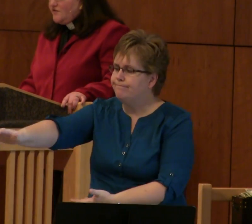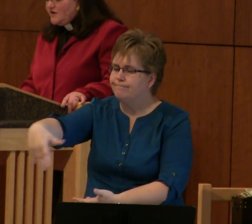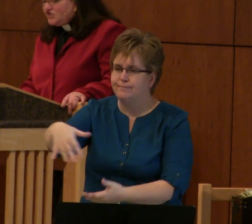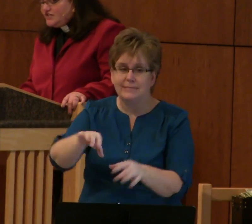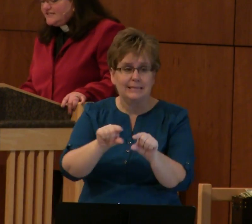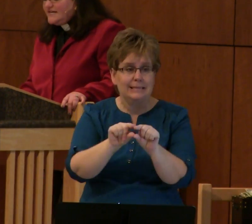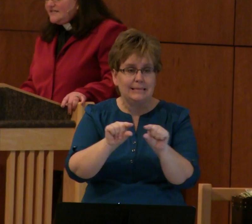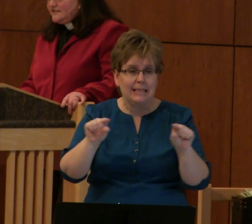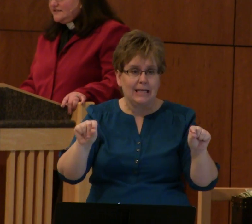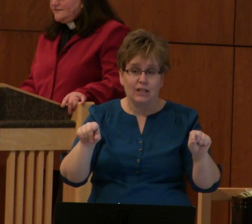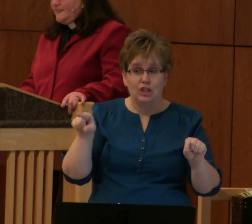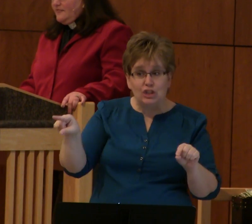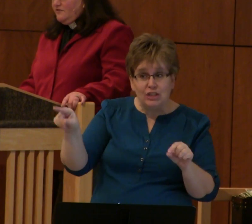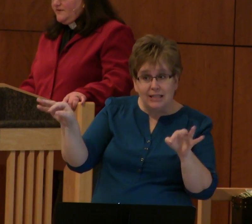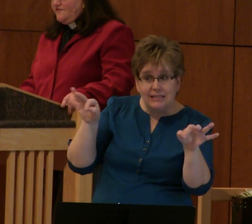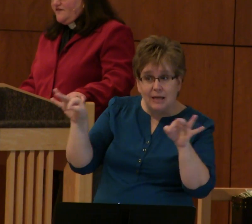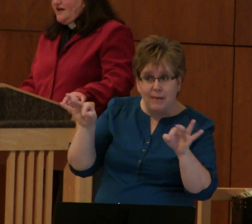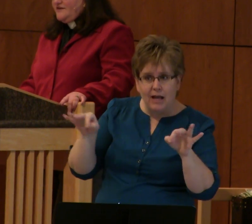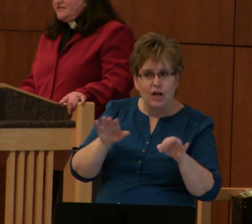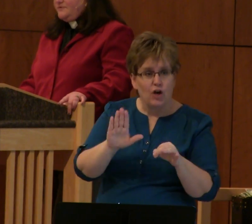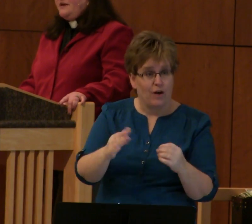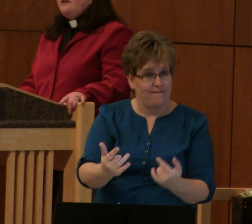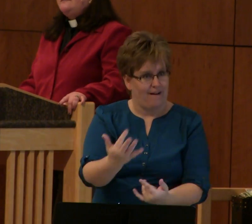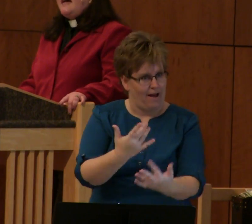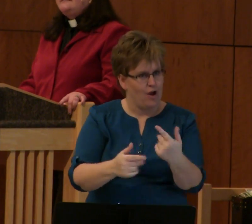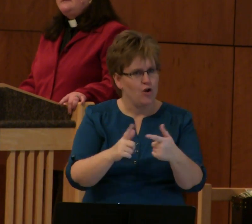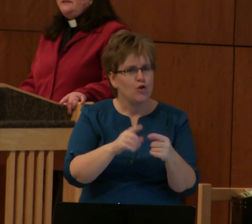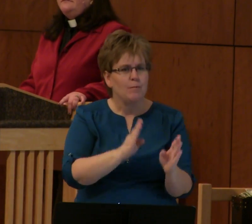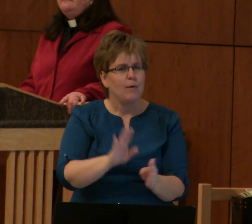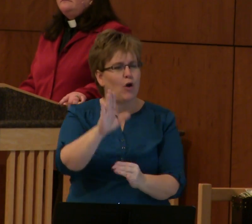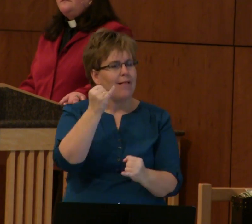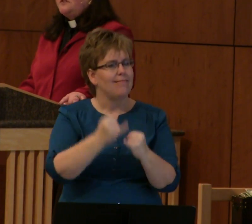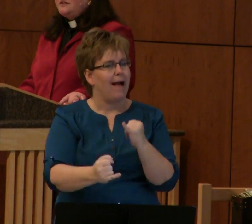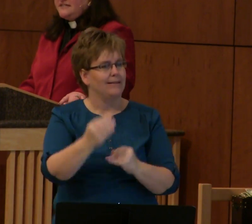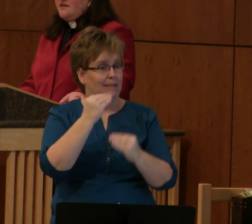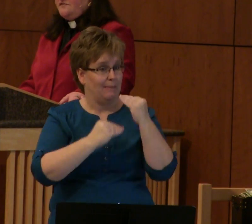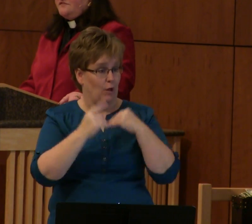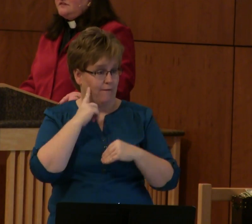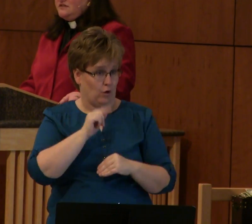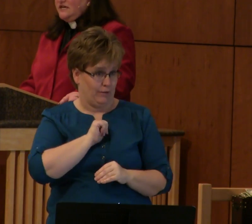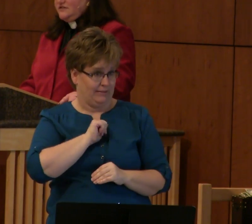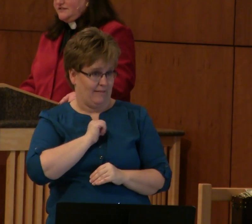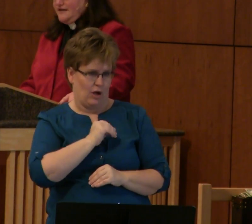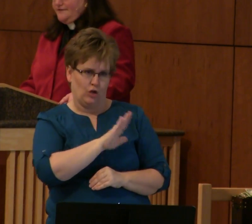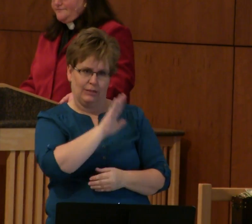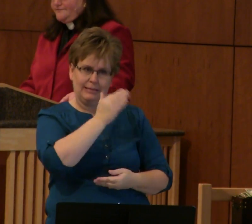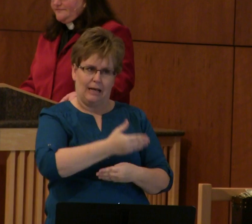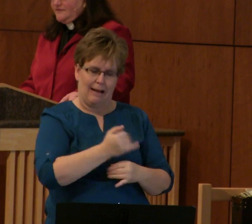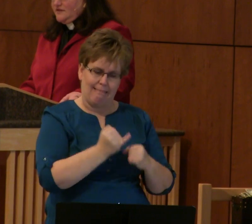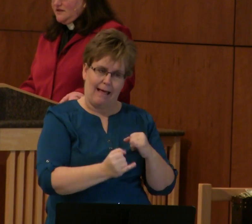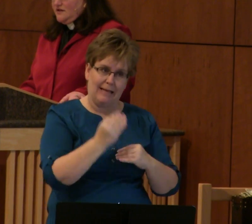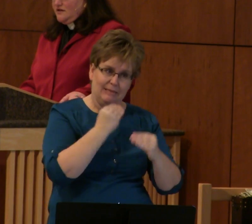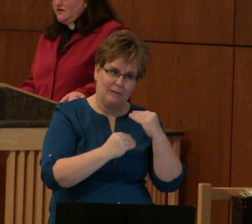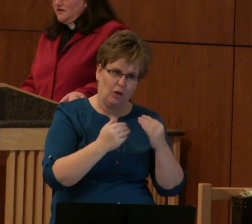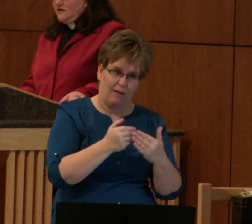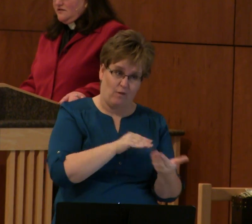For what she says will be a fire to prepare the last meal for herself and her son.